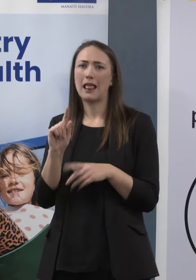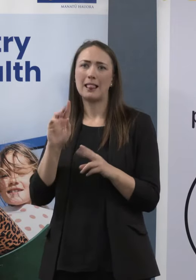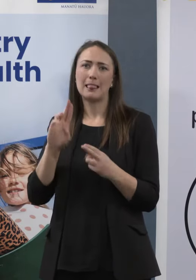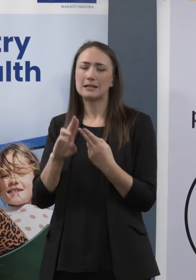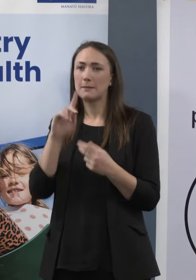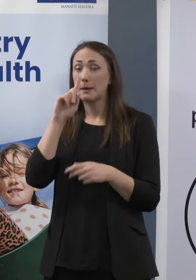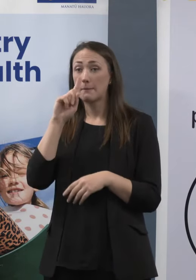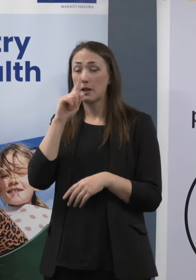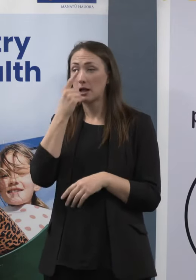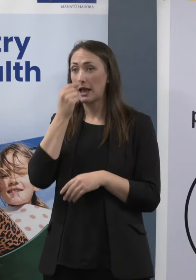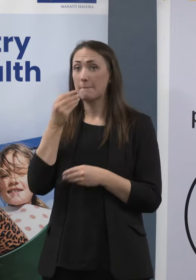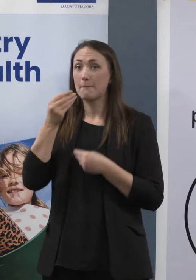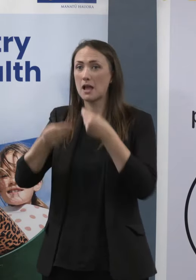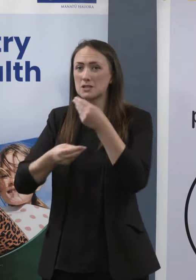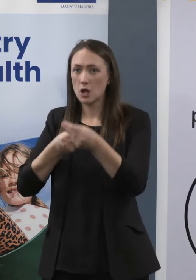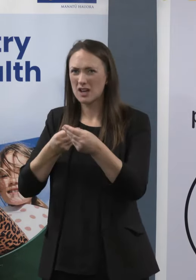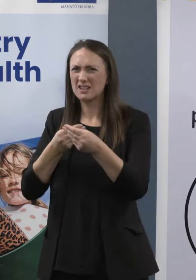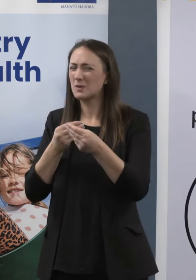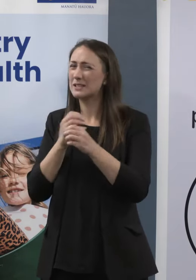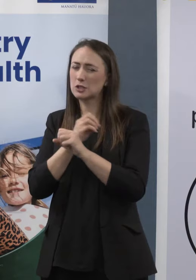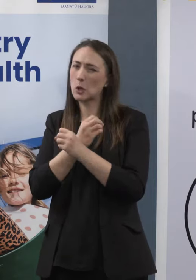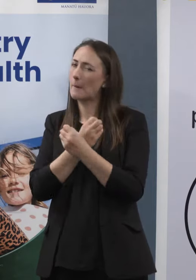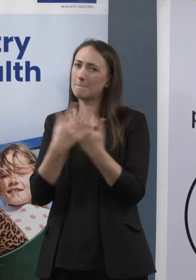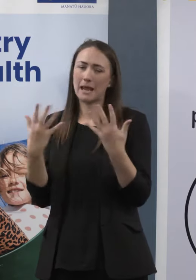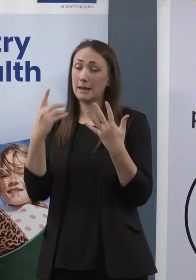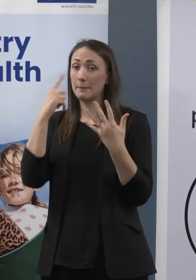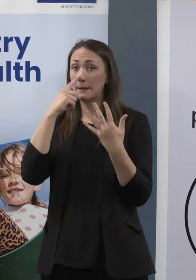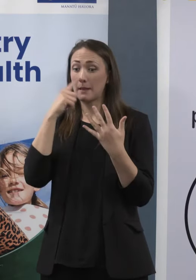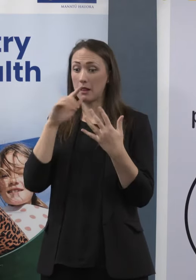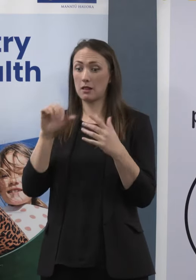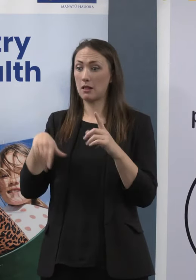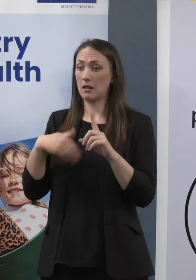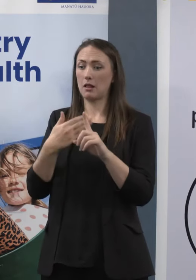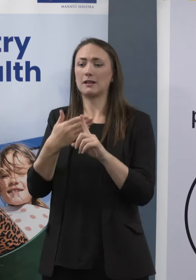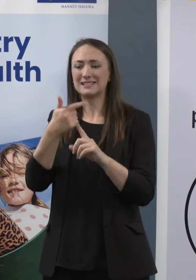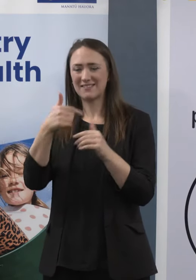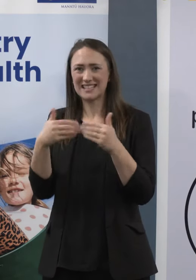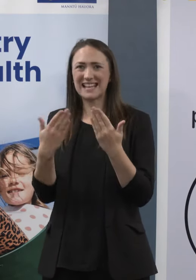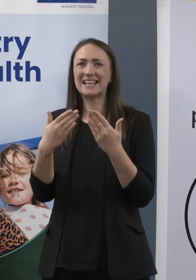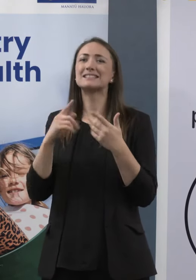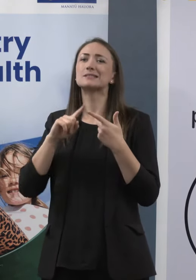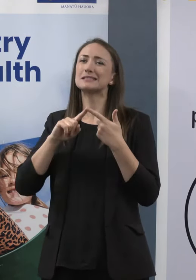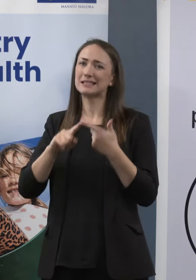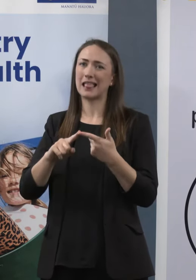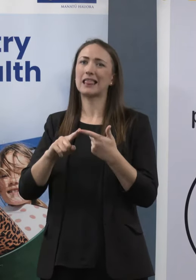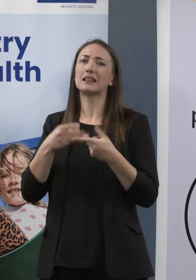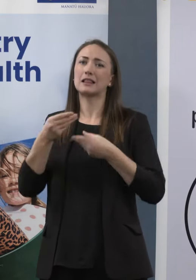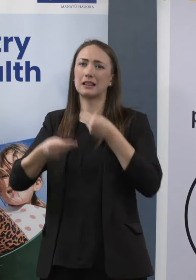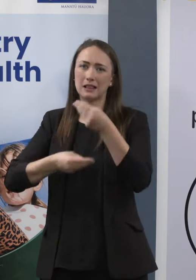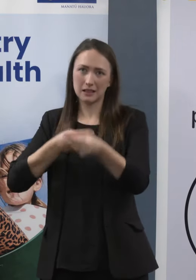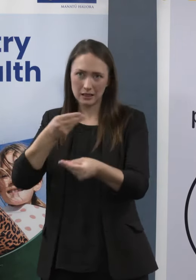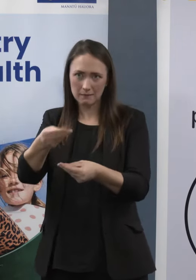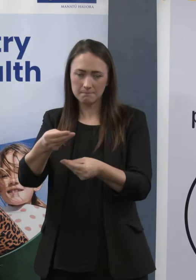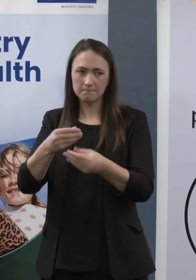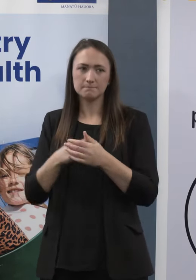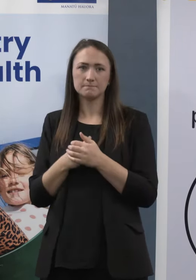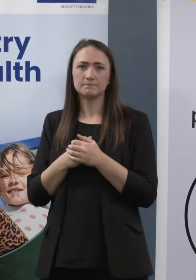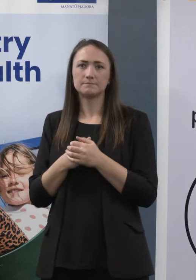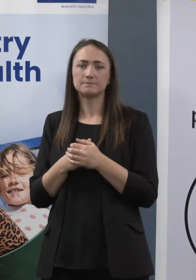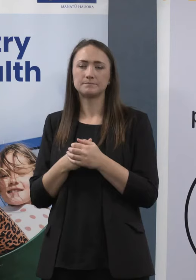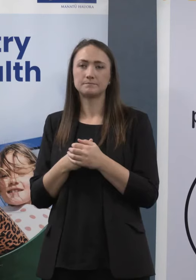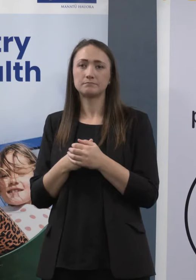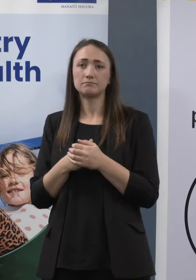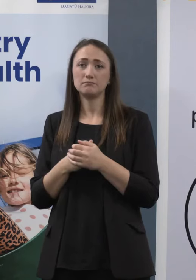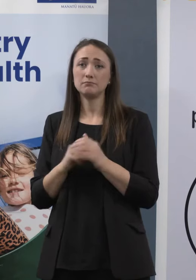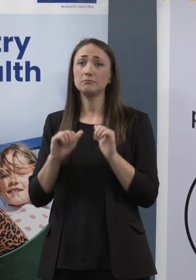relatively small proportion of people who will still be infectious after seven days. But a good rule of thumb, and this applies to COVID